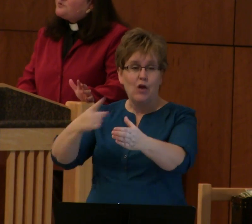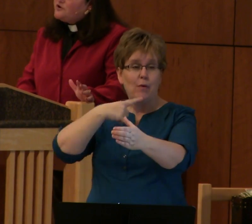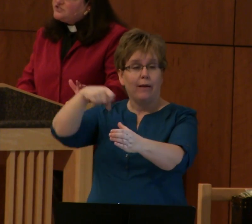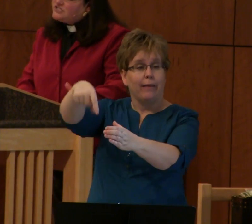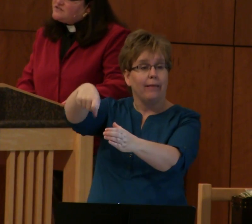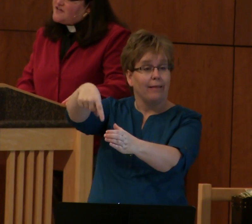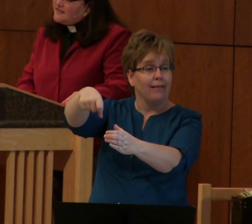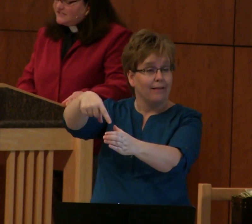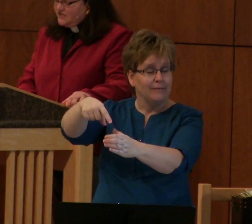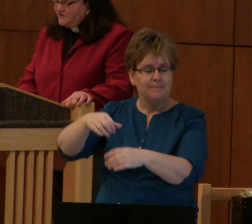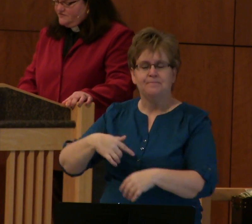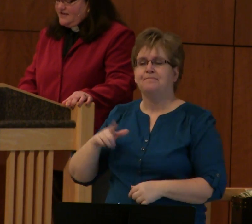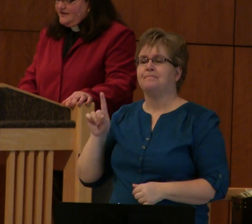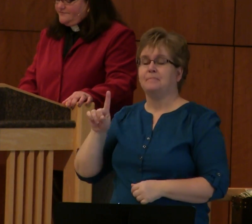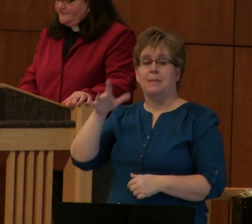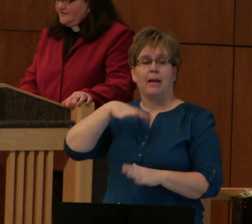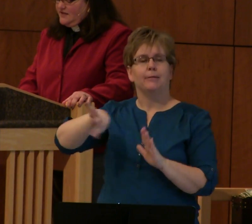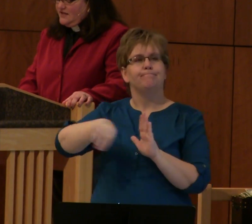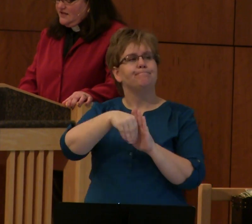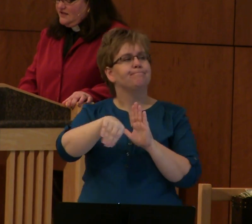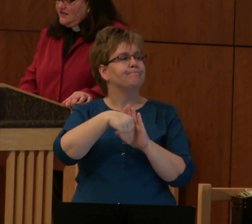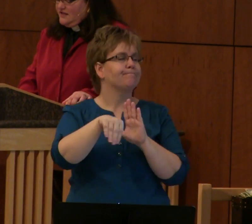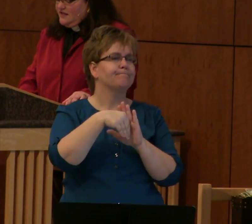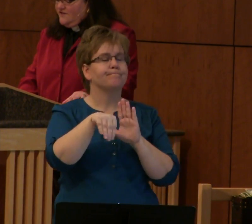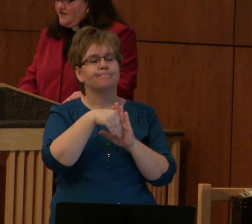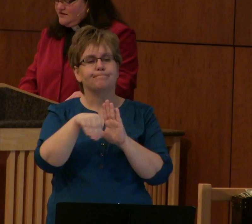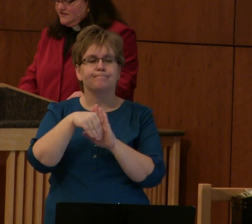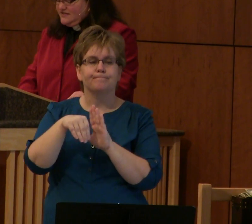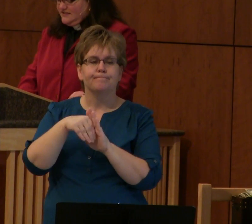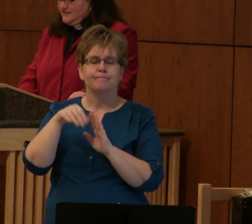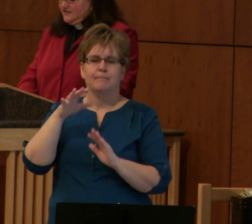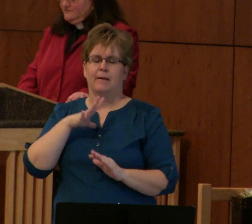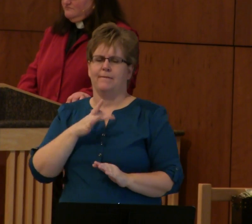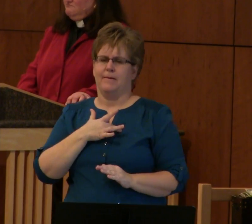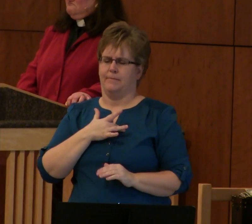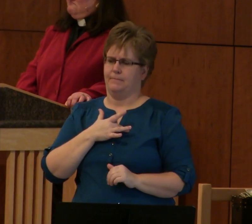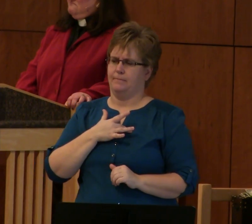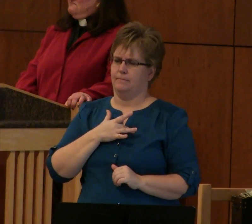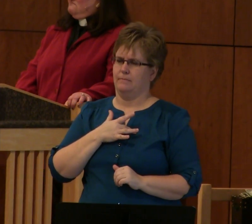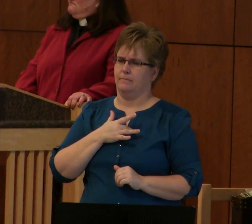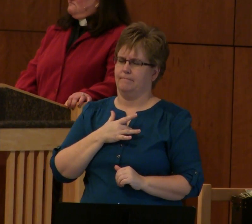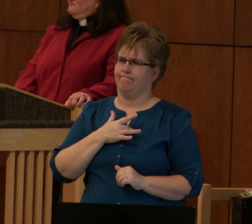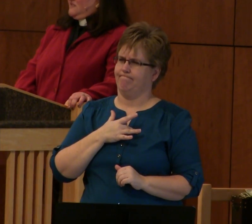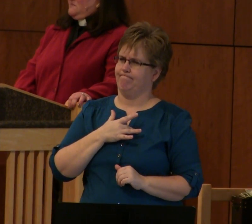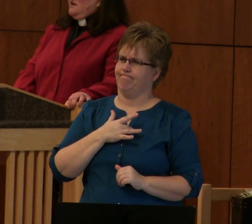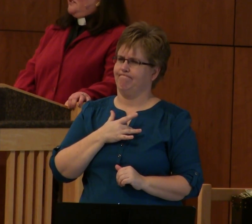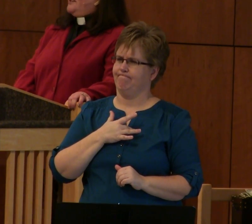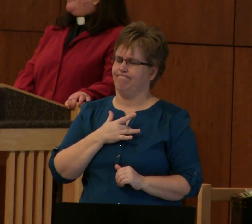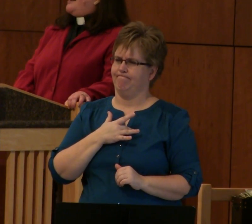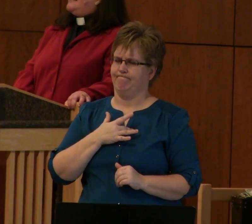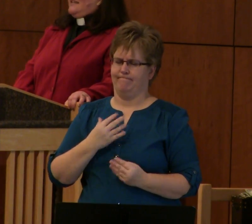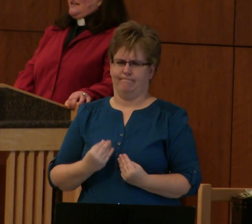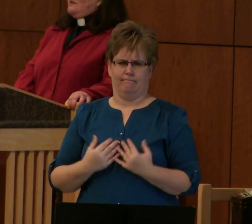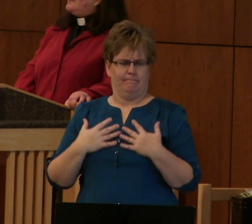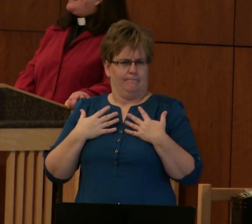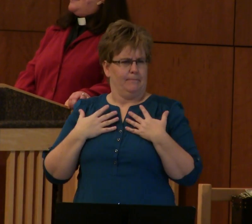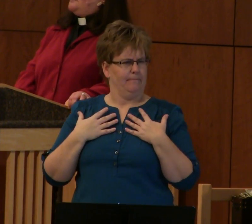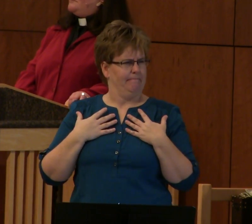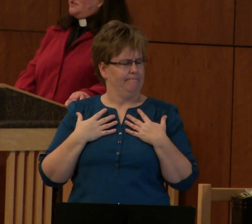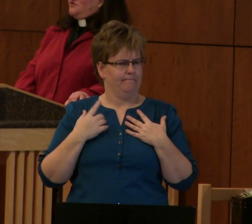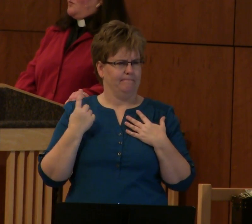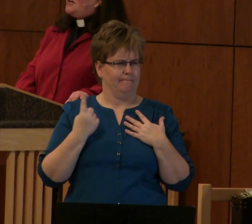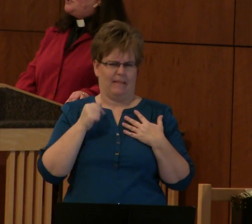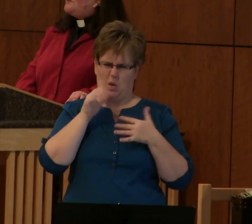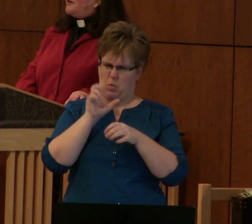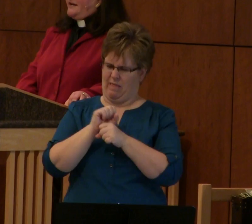And as he approached and the volunteer was ringing, he felt this spirit of generosity that he was